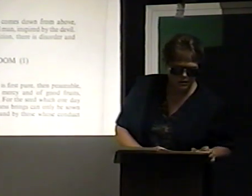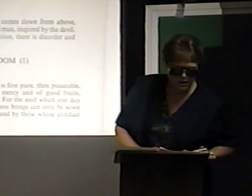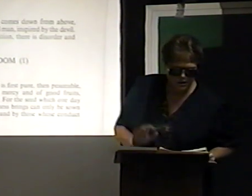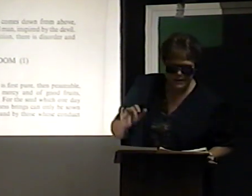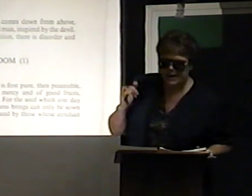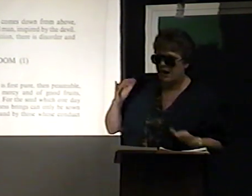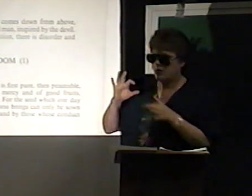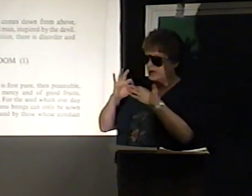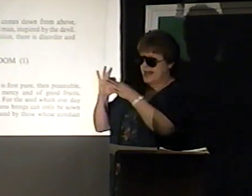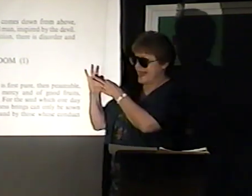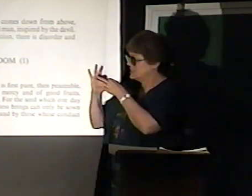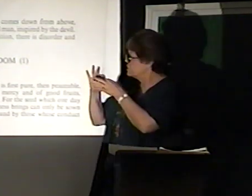No.